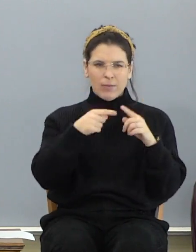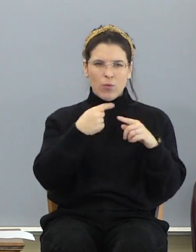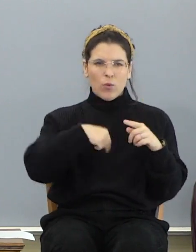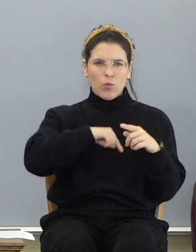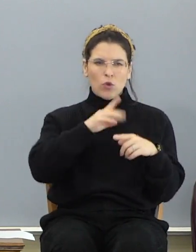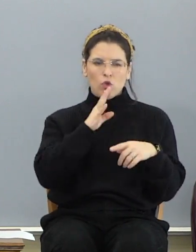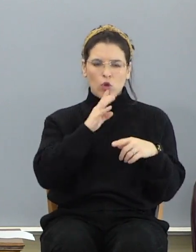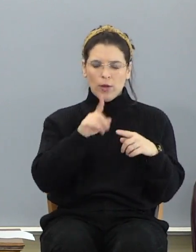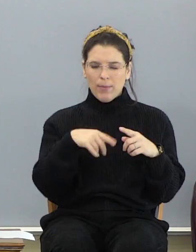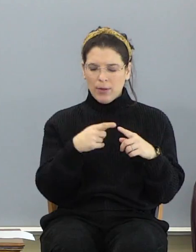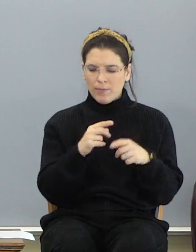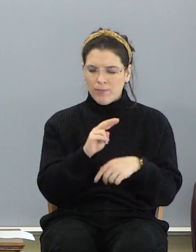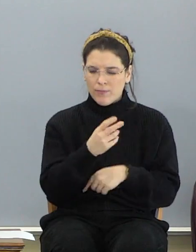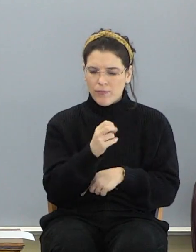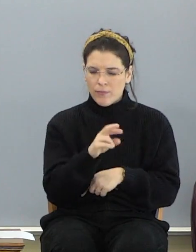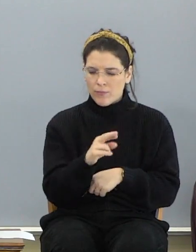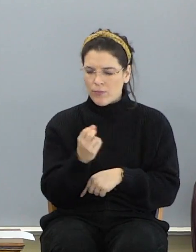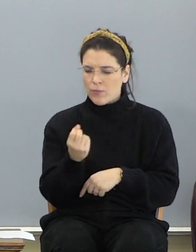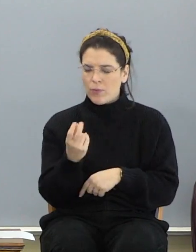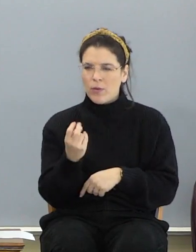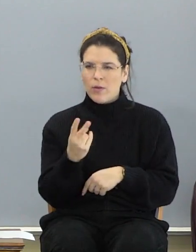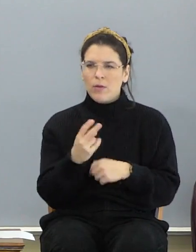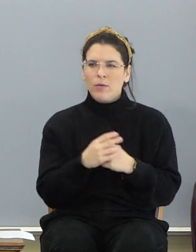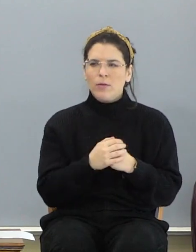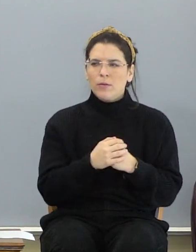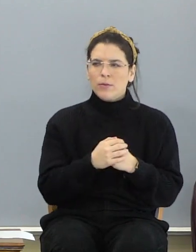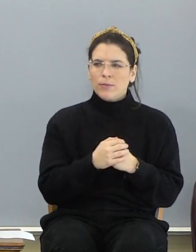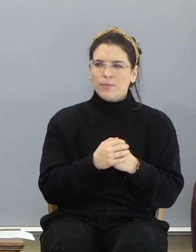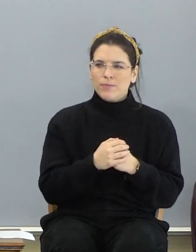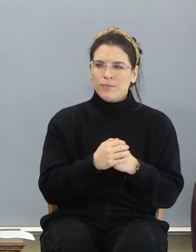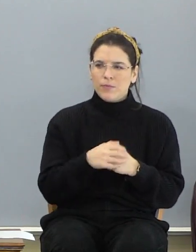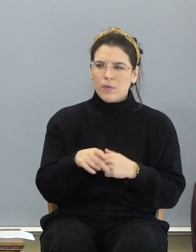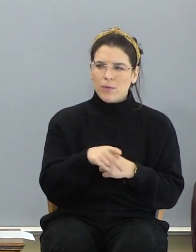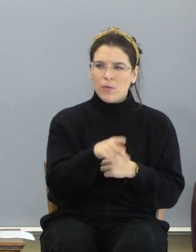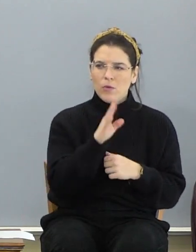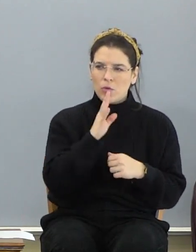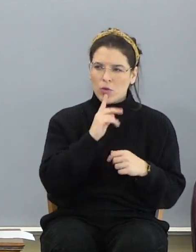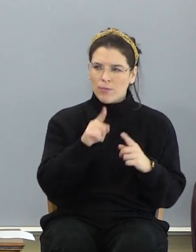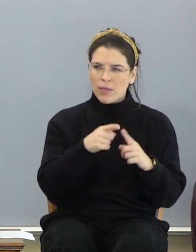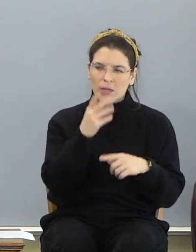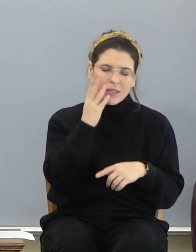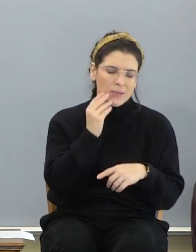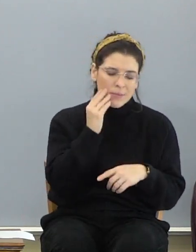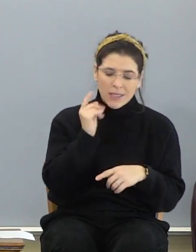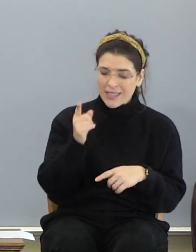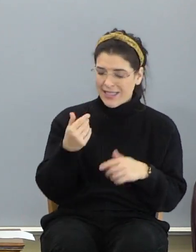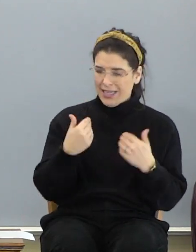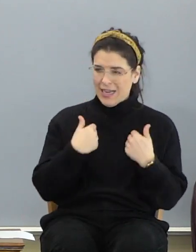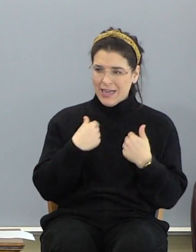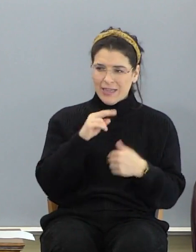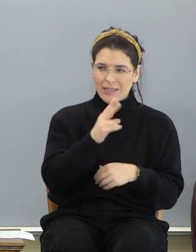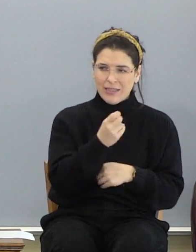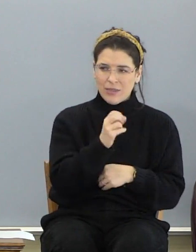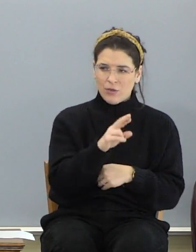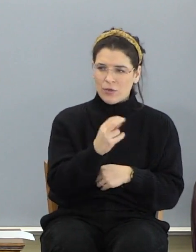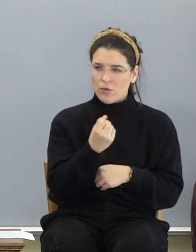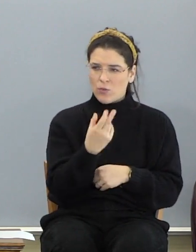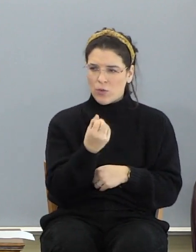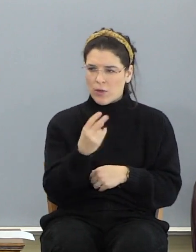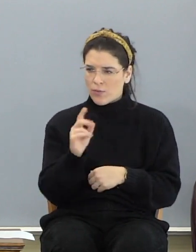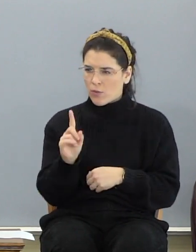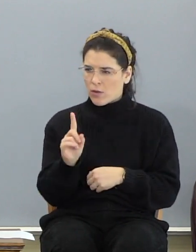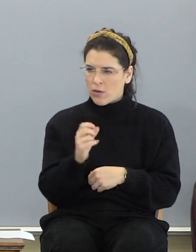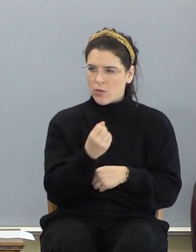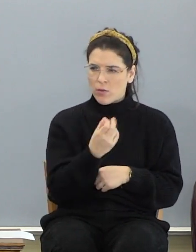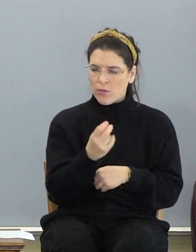about. 2 Corinthians chapter number 12. The Apostle Paul talks about an experience that he had. 2 Corinthians chapter 12, verse 1.